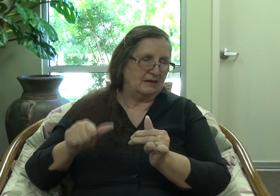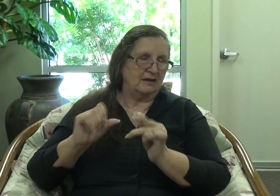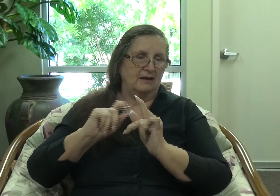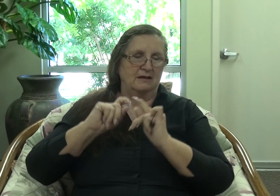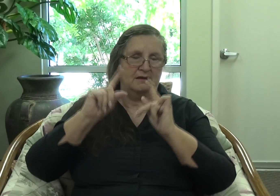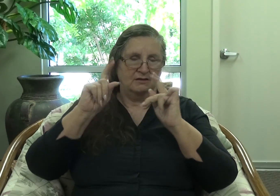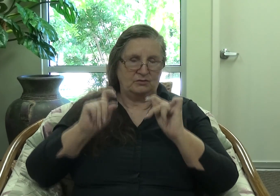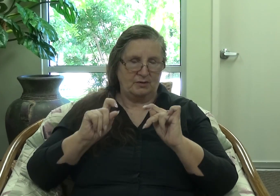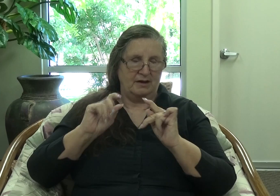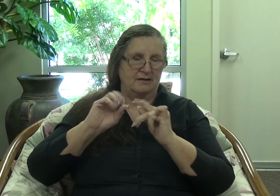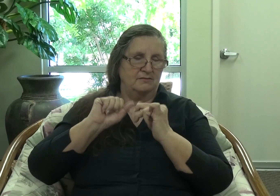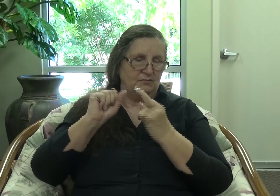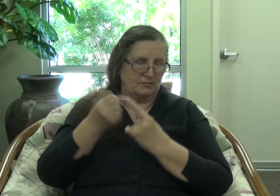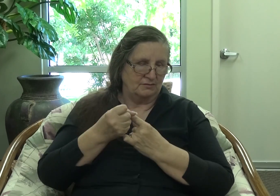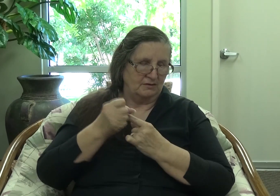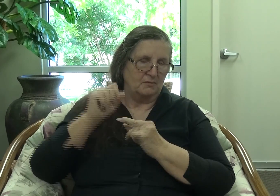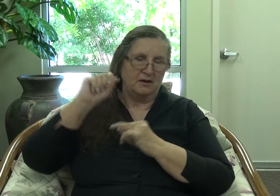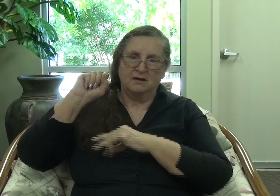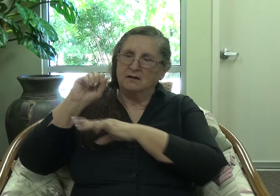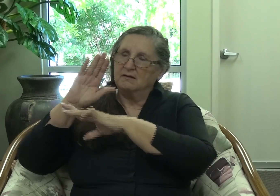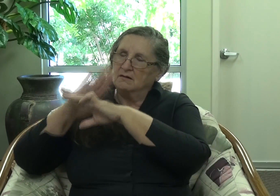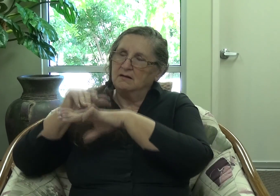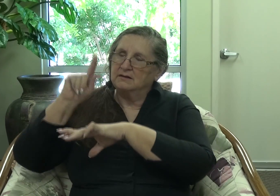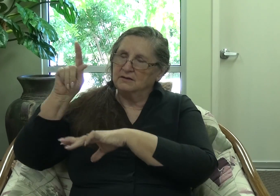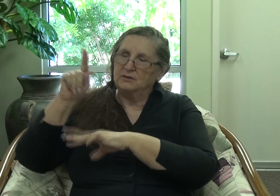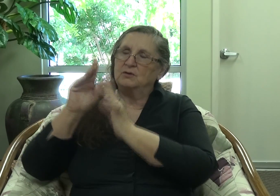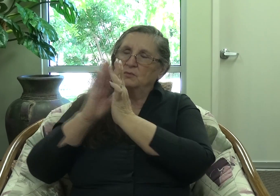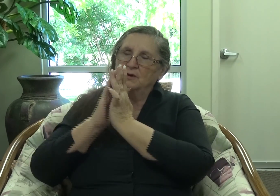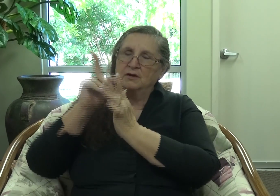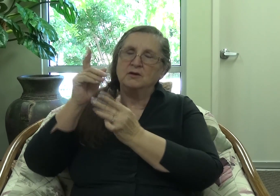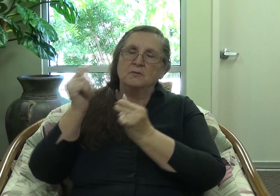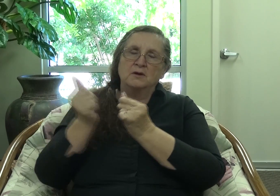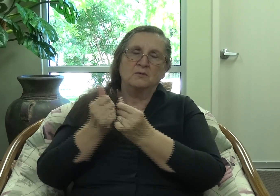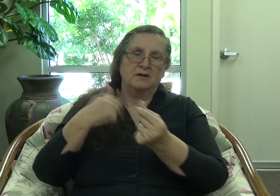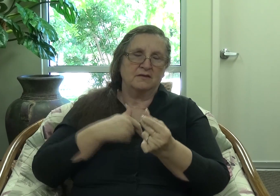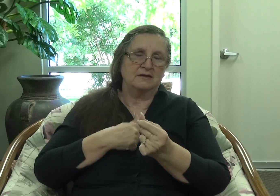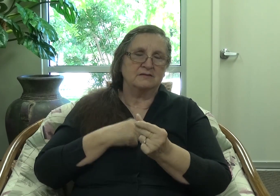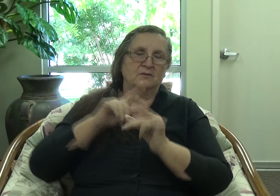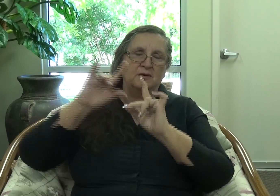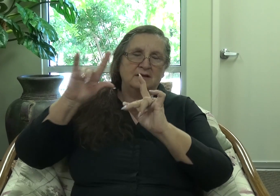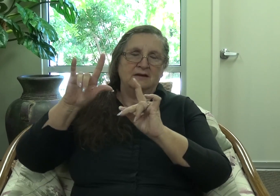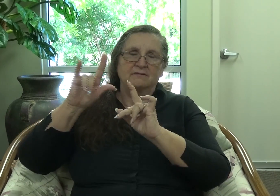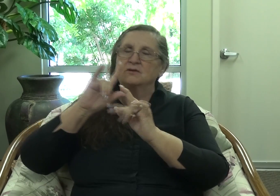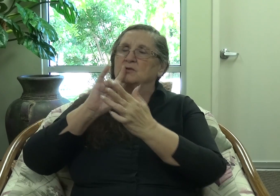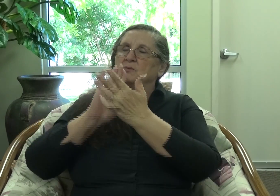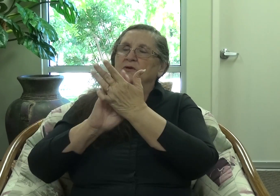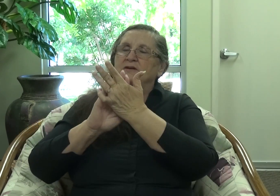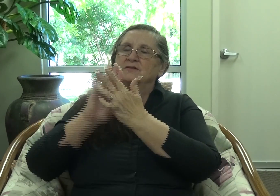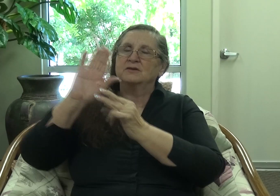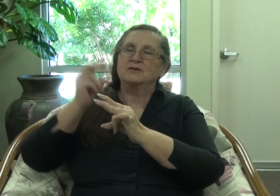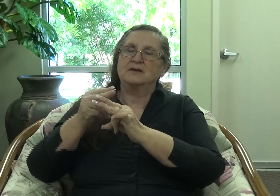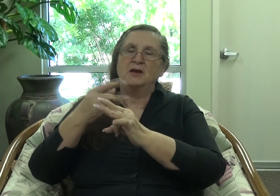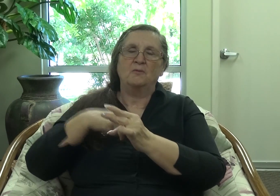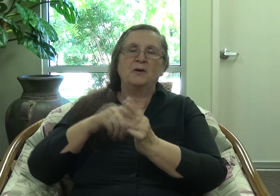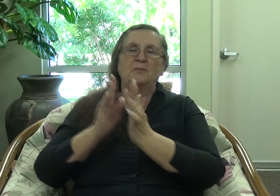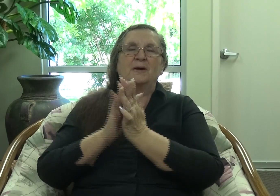we can just call on you and pray to you and you will be there. We love you and we praise you. In your name we pray. Amen. All right. Bye, guys.